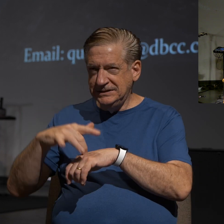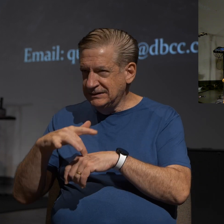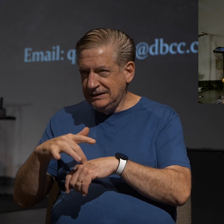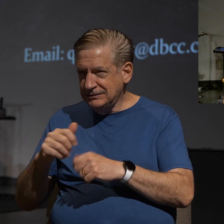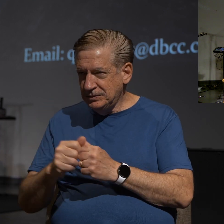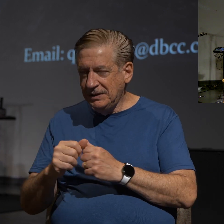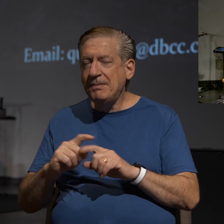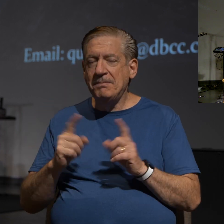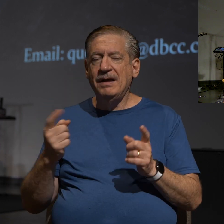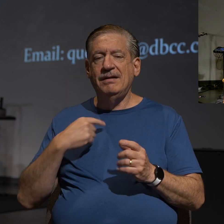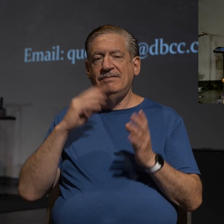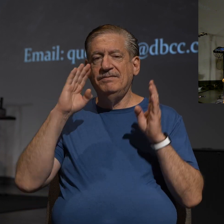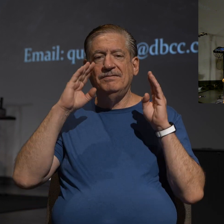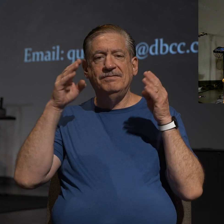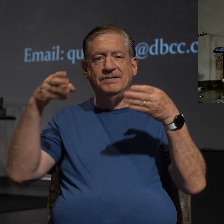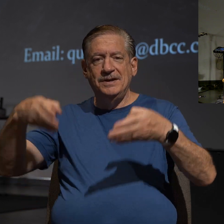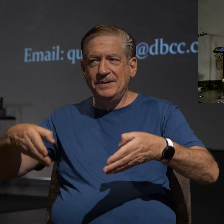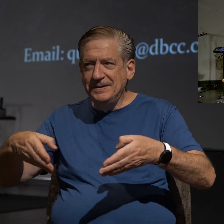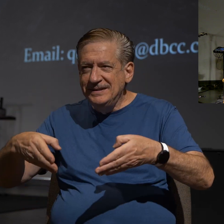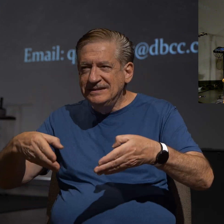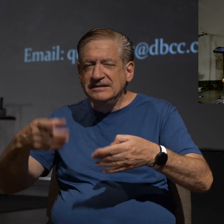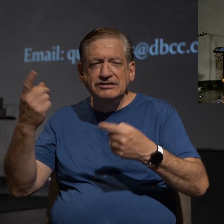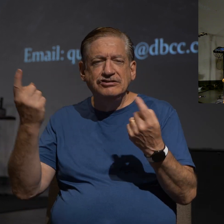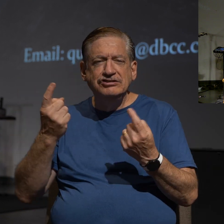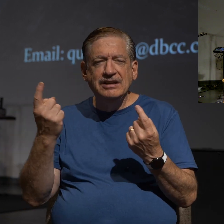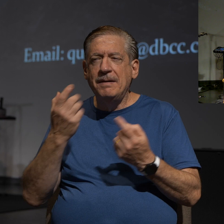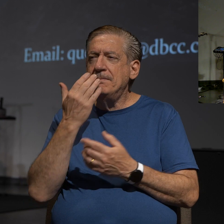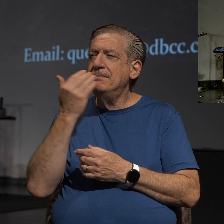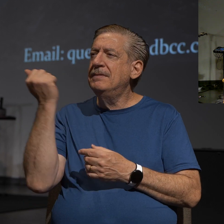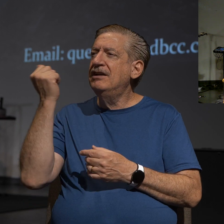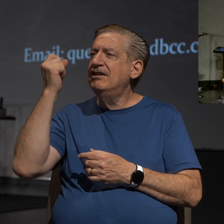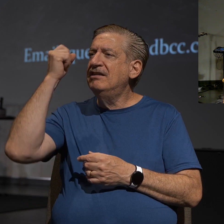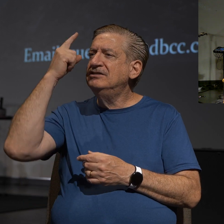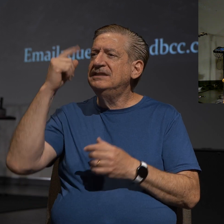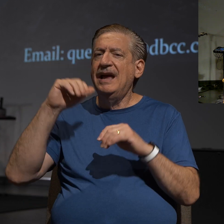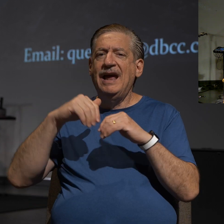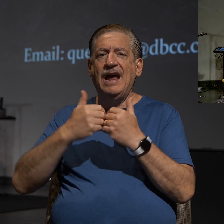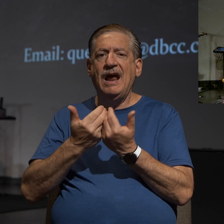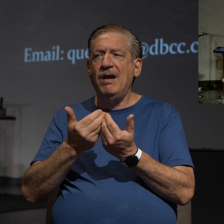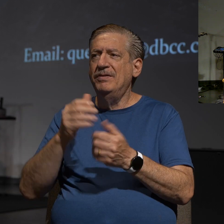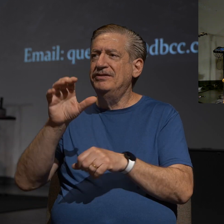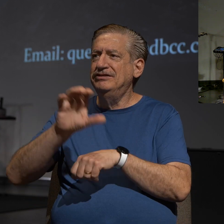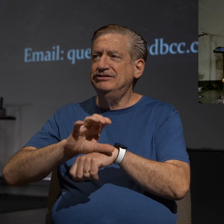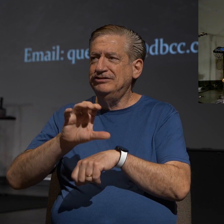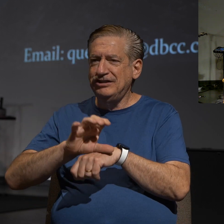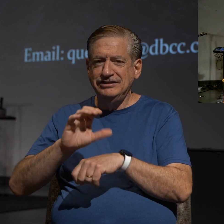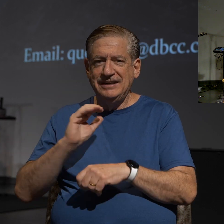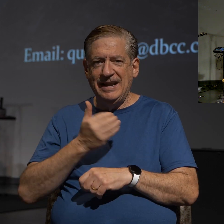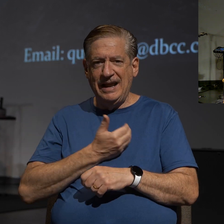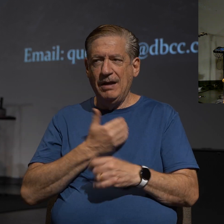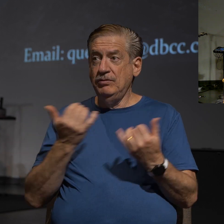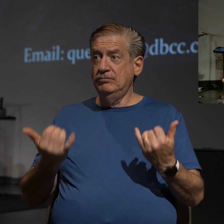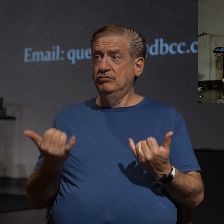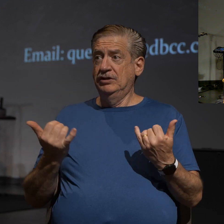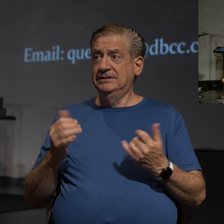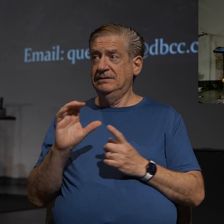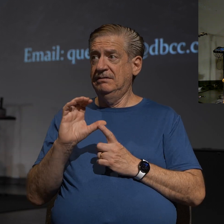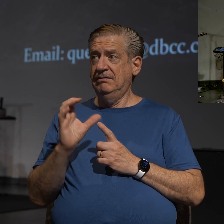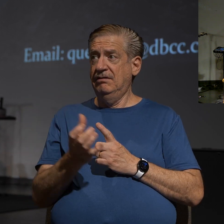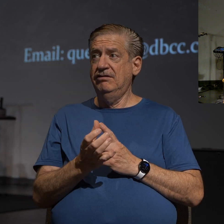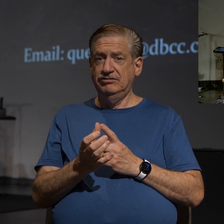really laser-focused on just trying to better understand how the church and our present culture